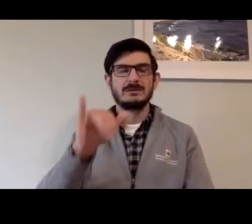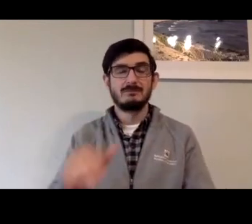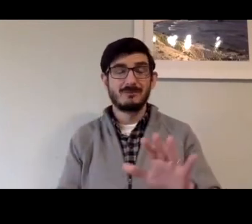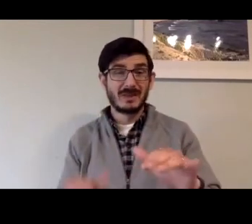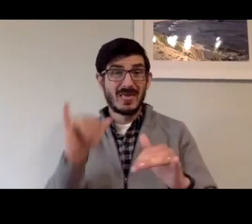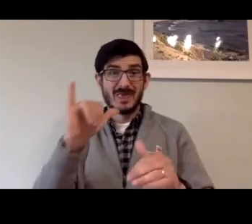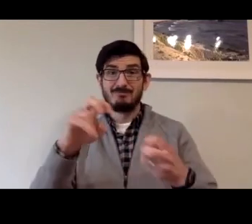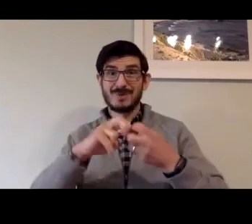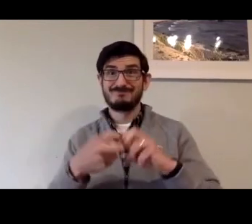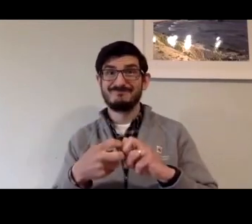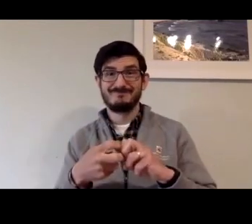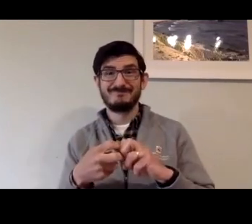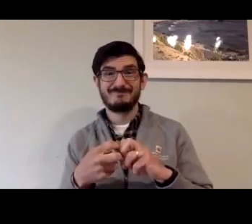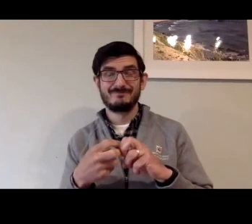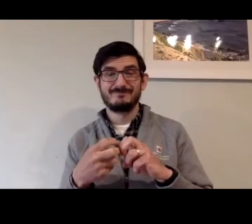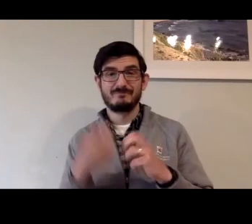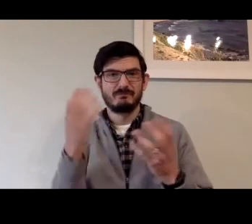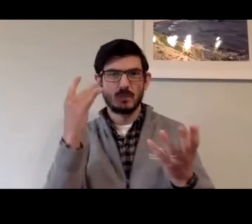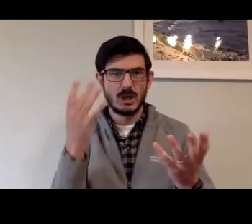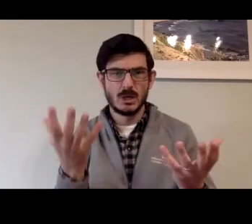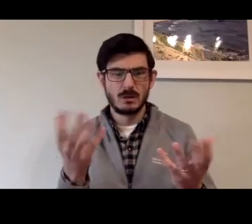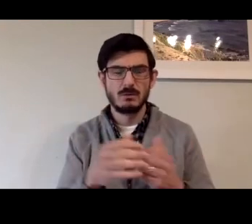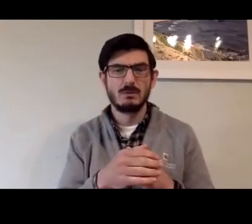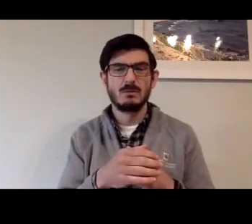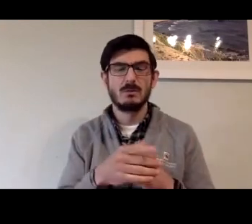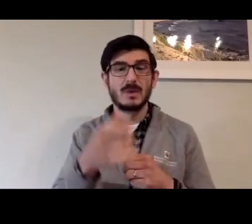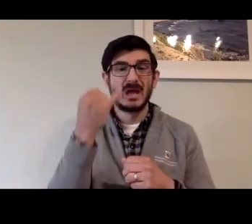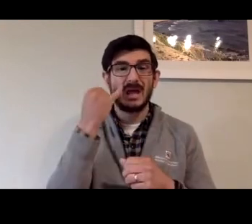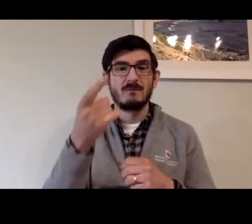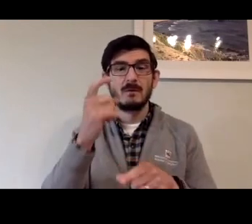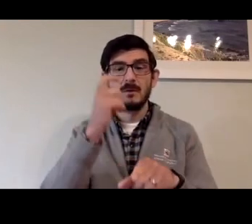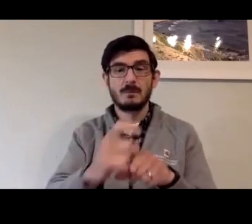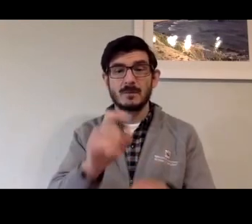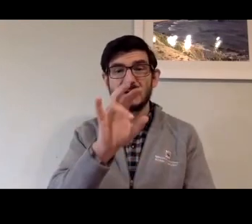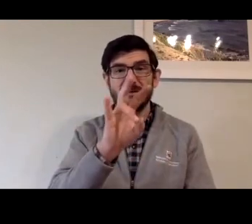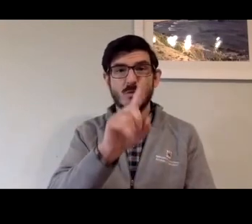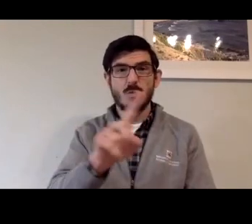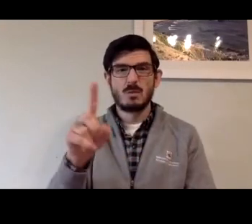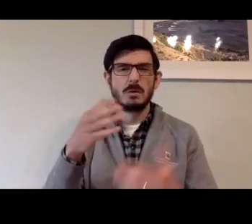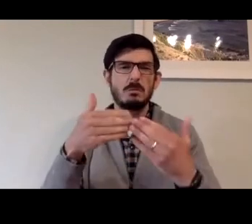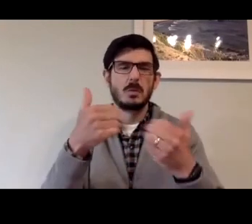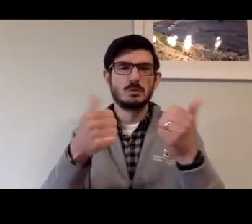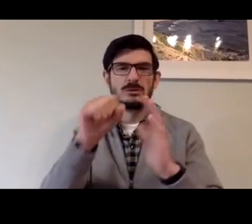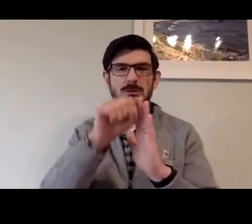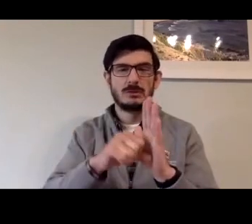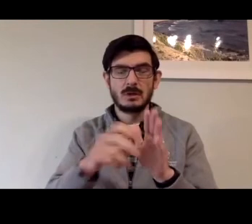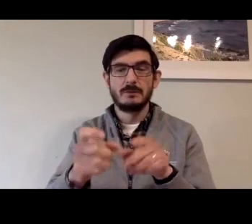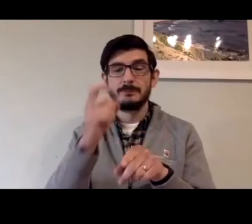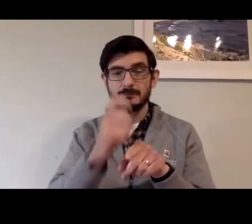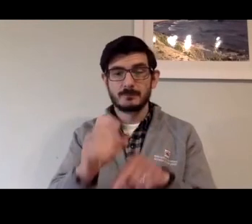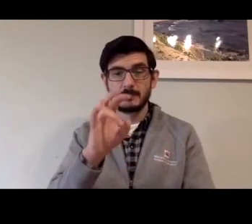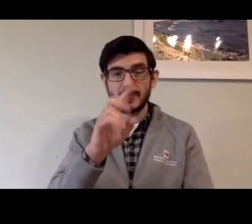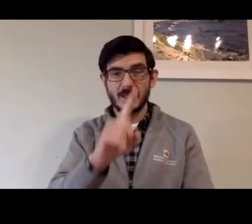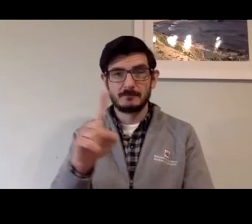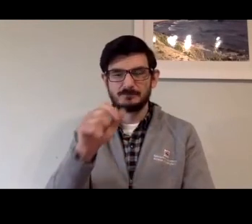on the legacy network. So this is a problem. This is a problem because when you call 7-1-1,